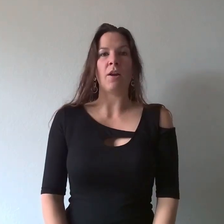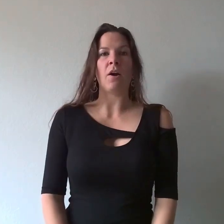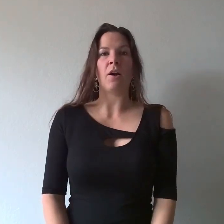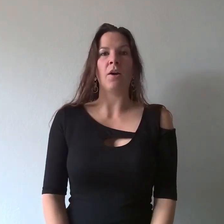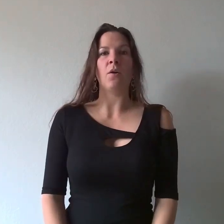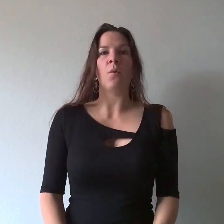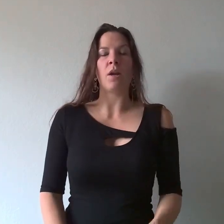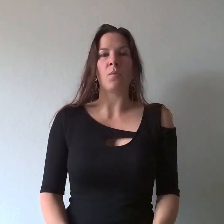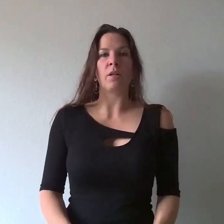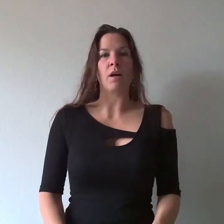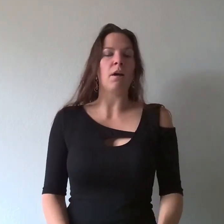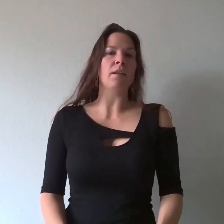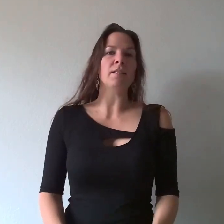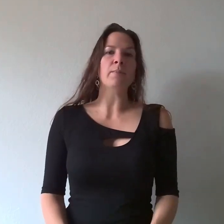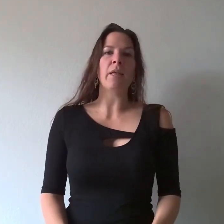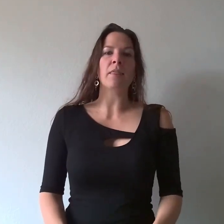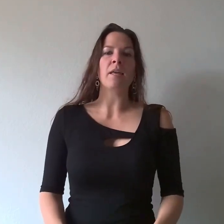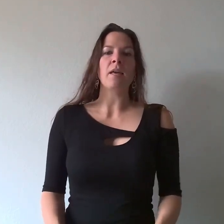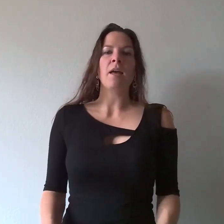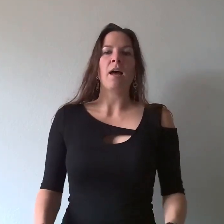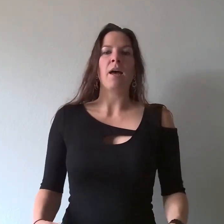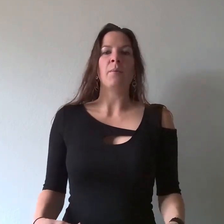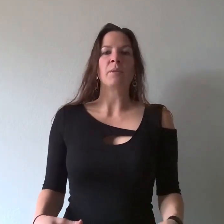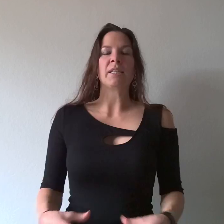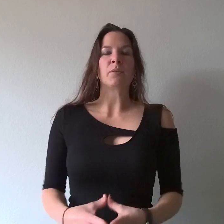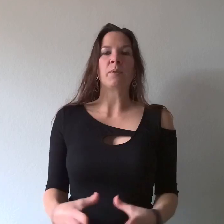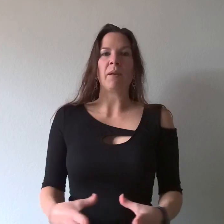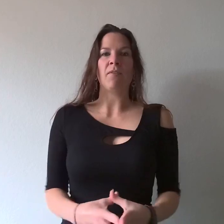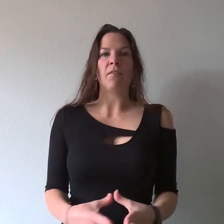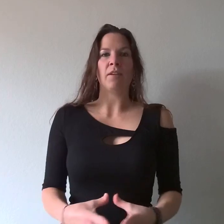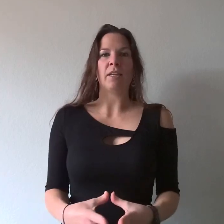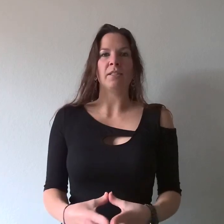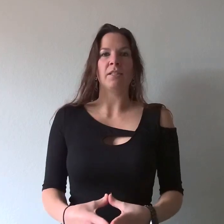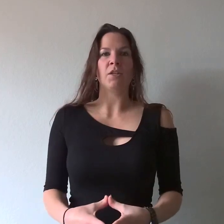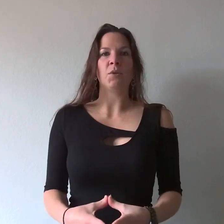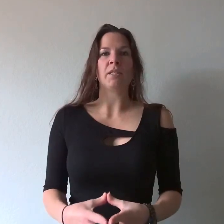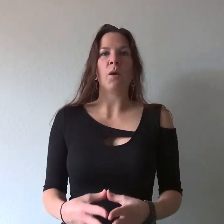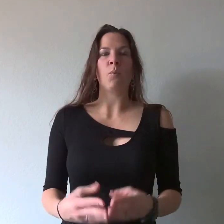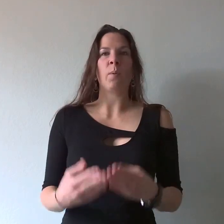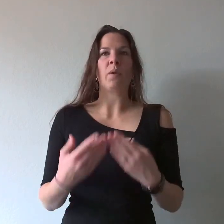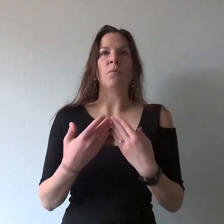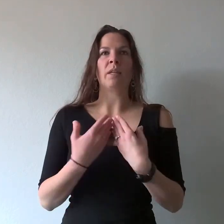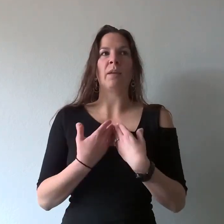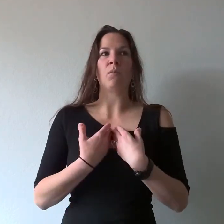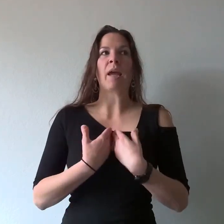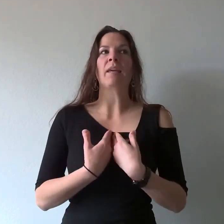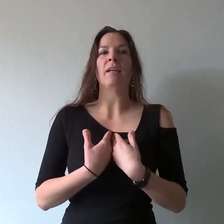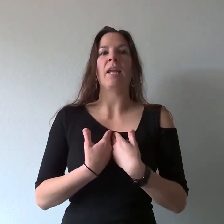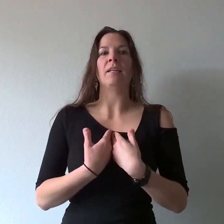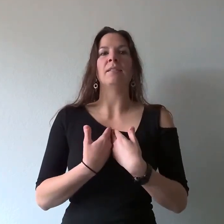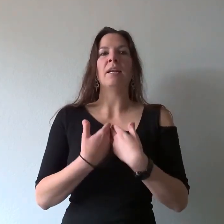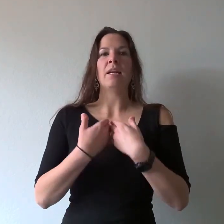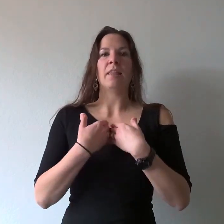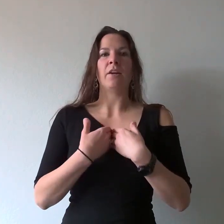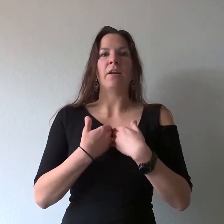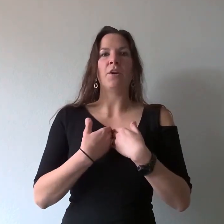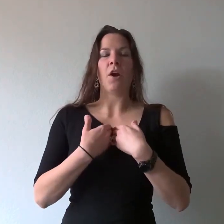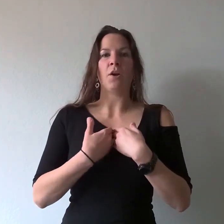our one on one call this month because that's one of my favorite things to do is help women really recognize their inner heart